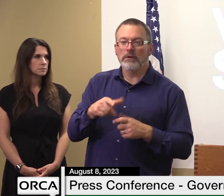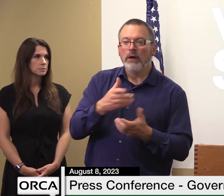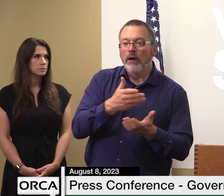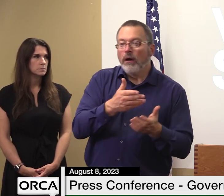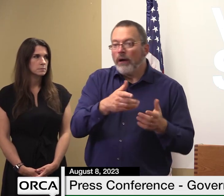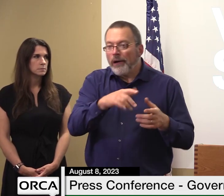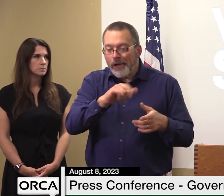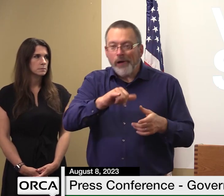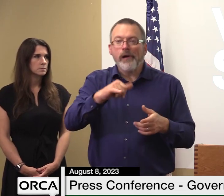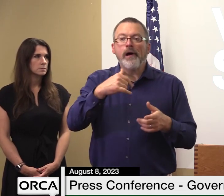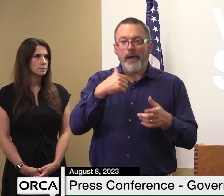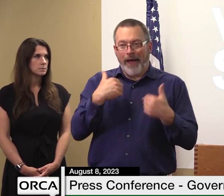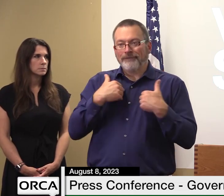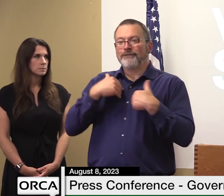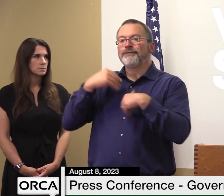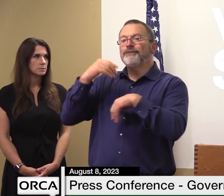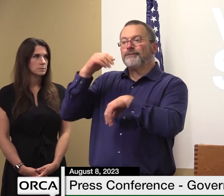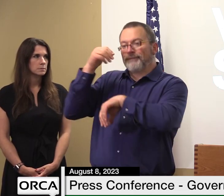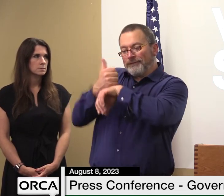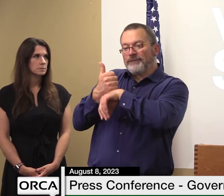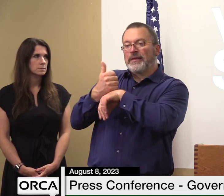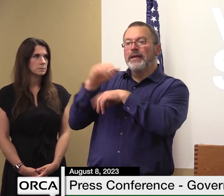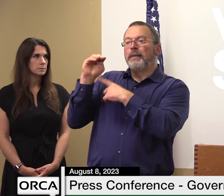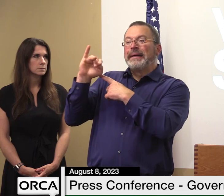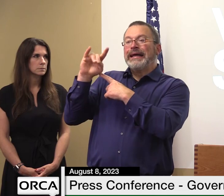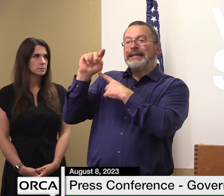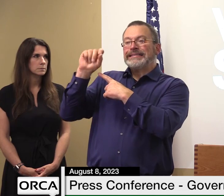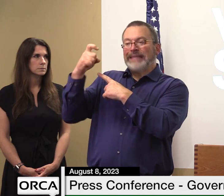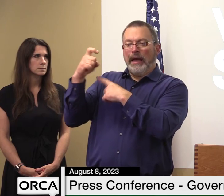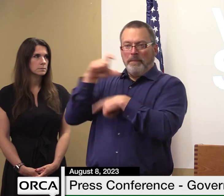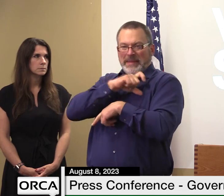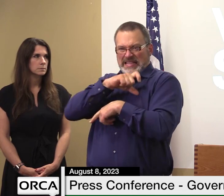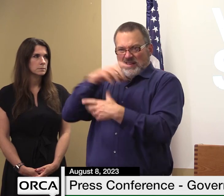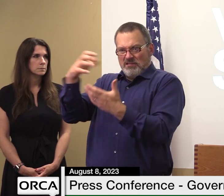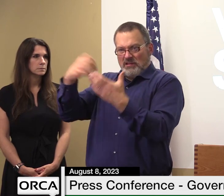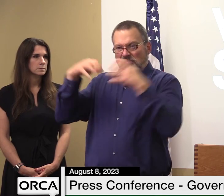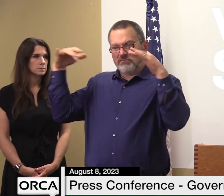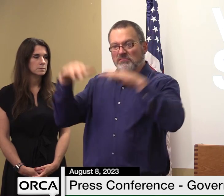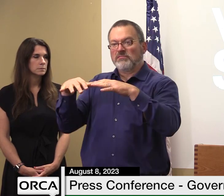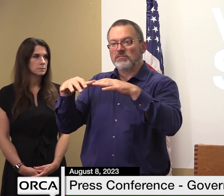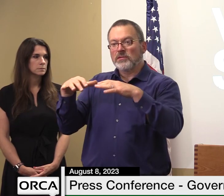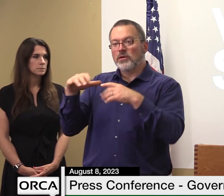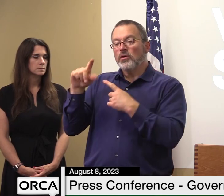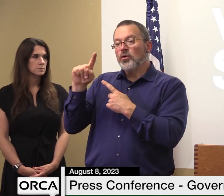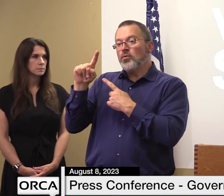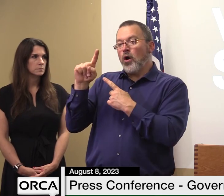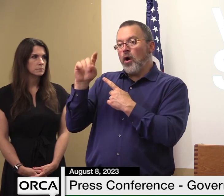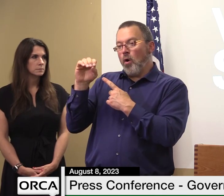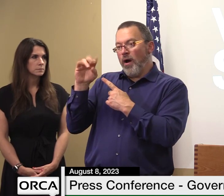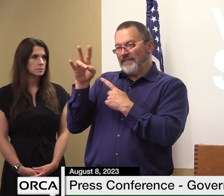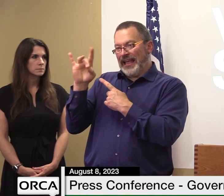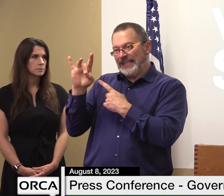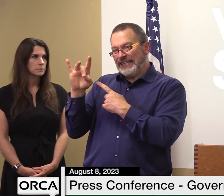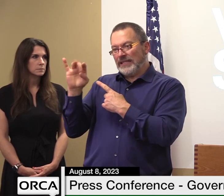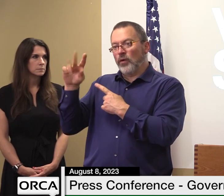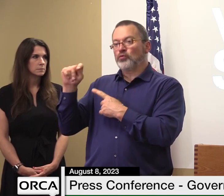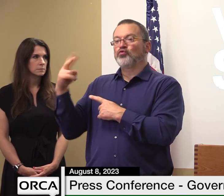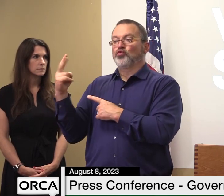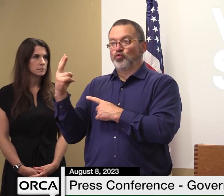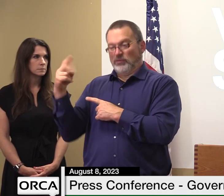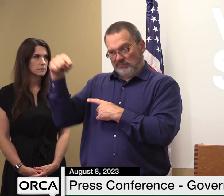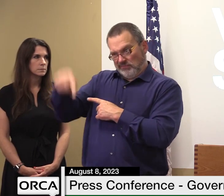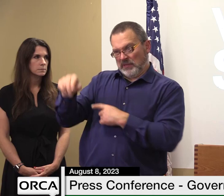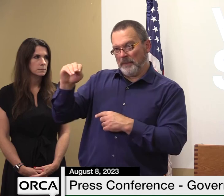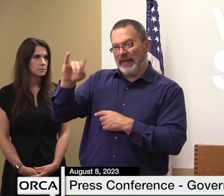at the former middlesex state police barracks at 1078 us route 2 in middlesex will remain open daily